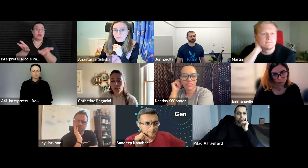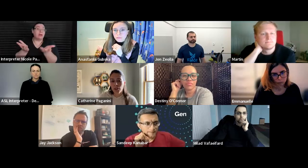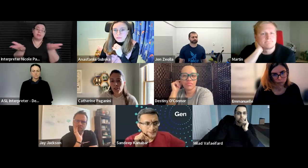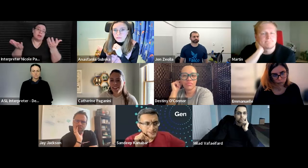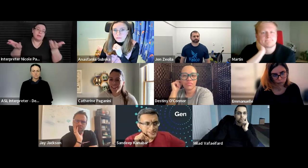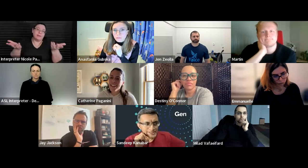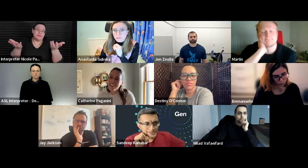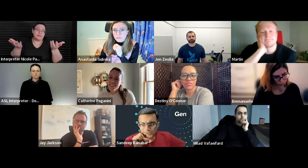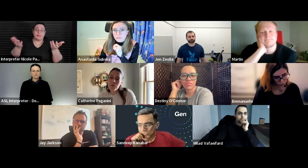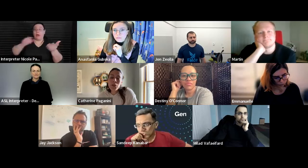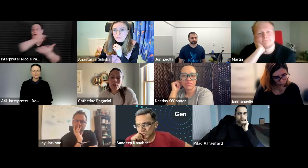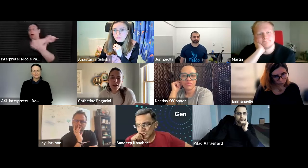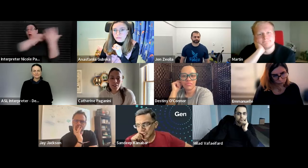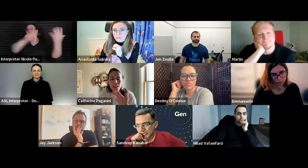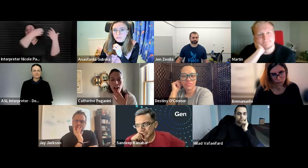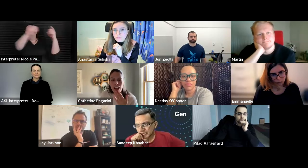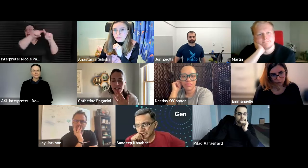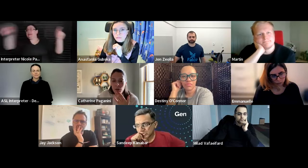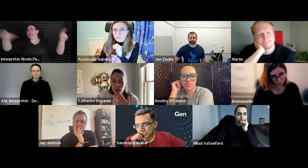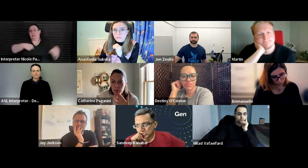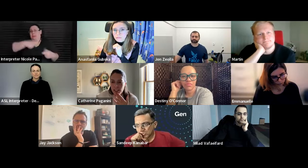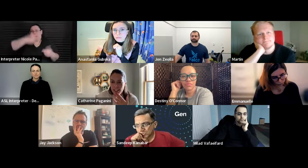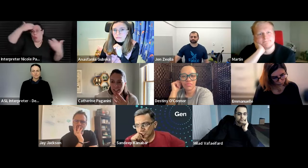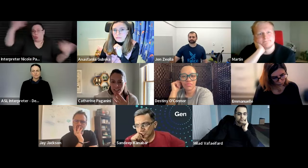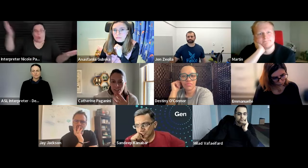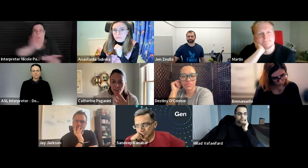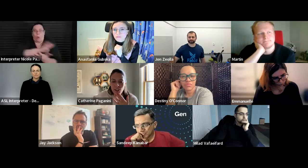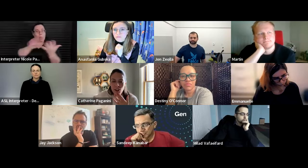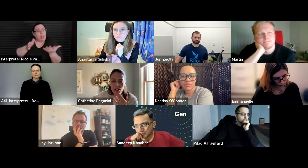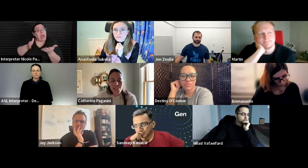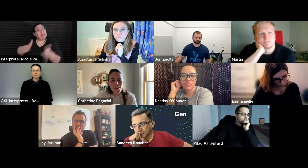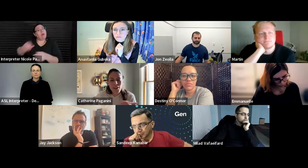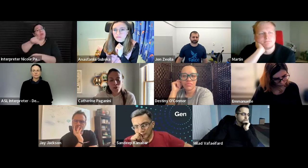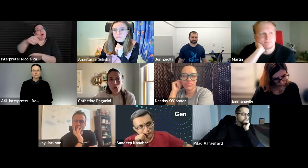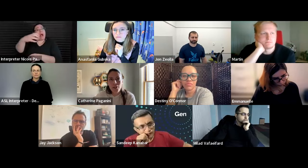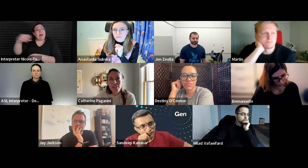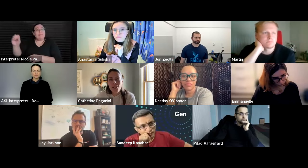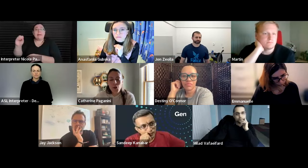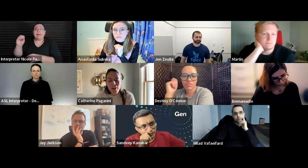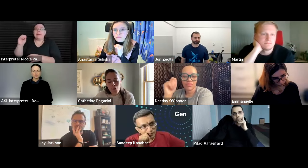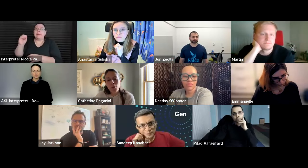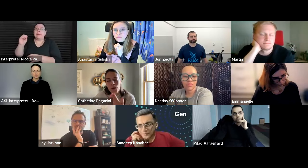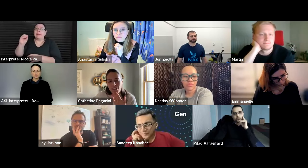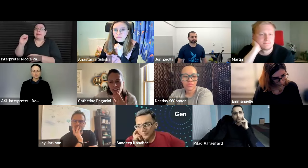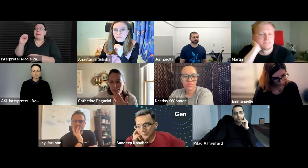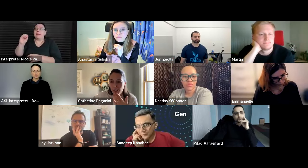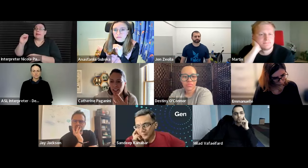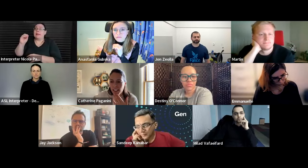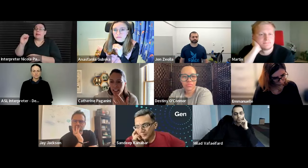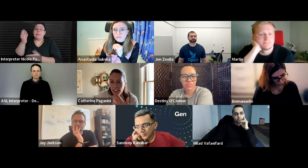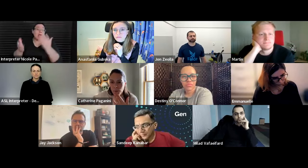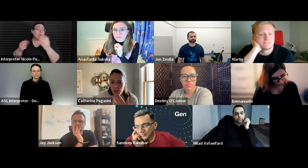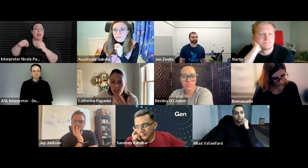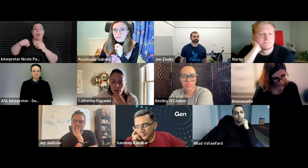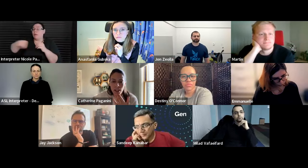don't know all the companies here and we should kind of allow companies that are not necessarily work that don't have employees necessarily